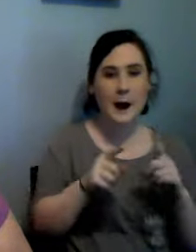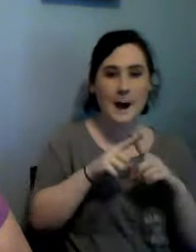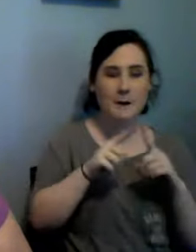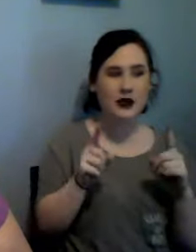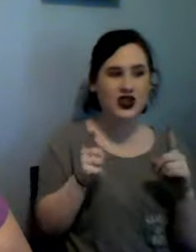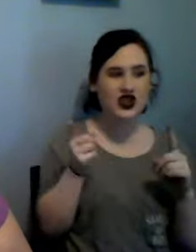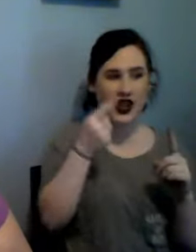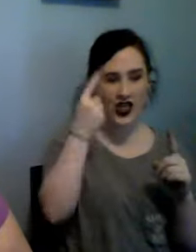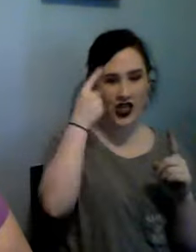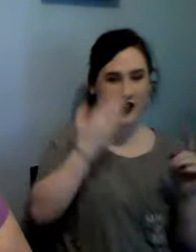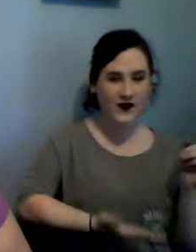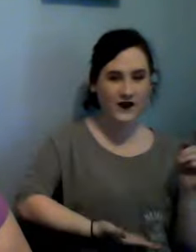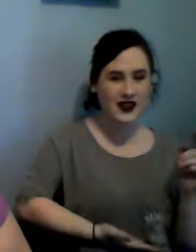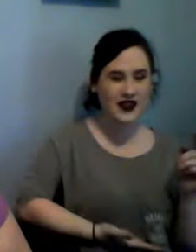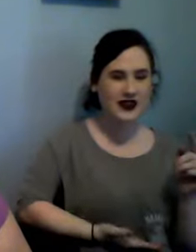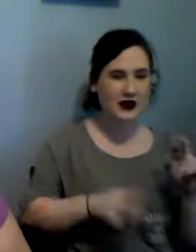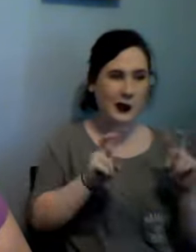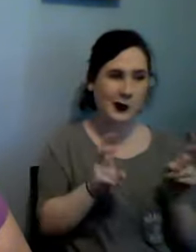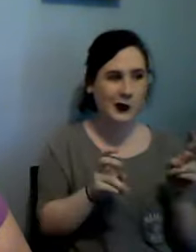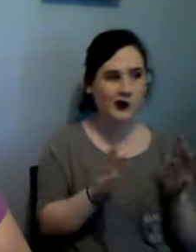you visited is a